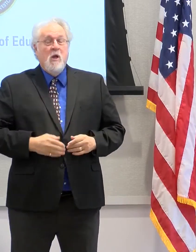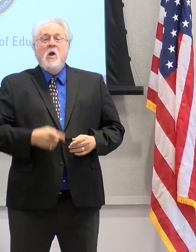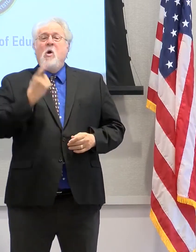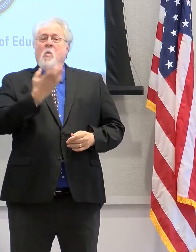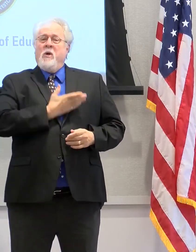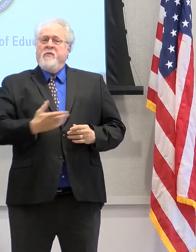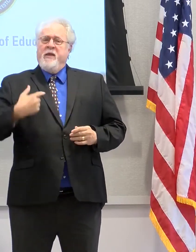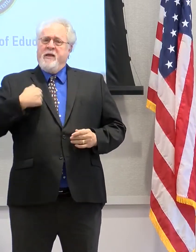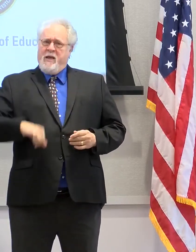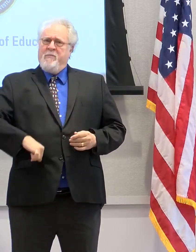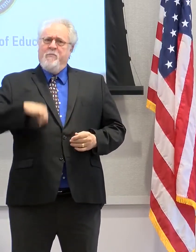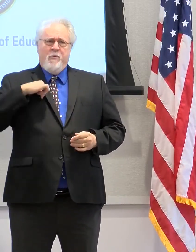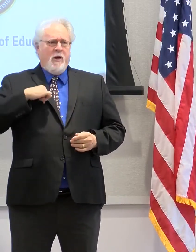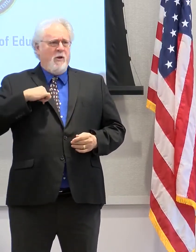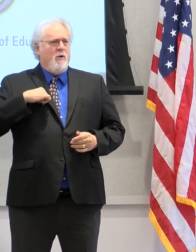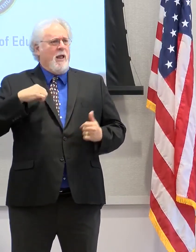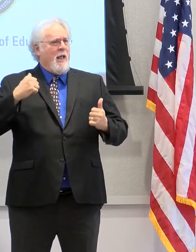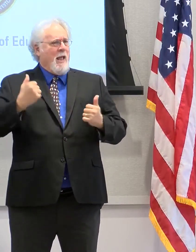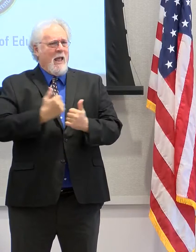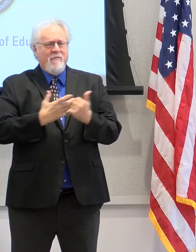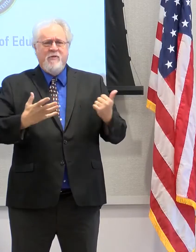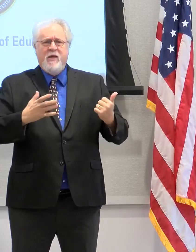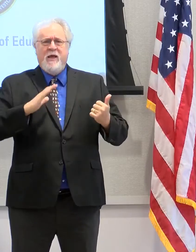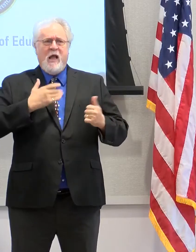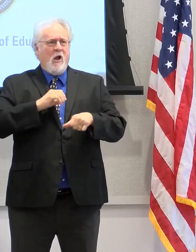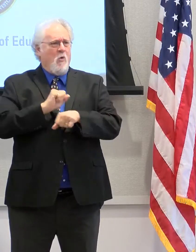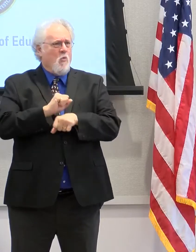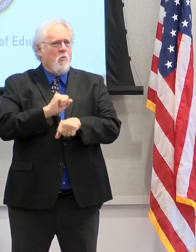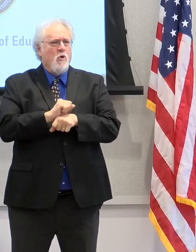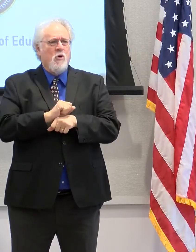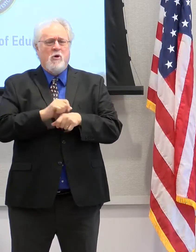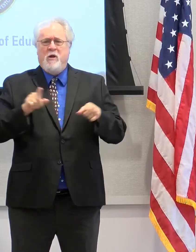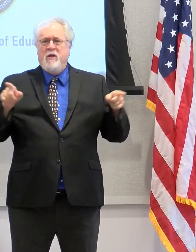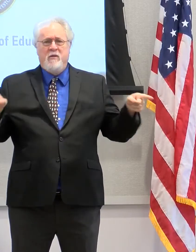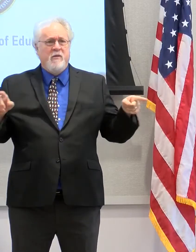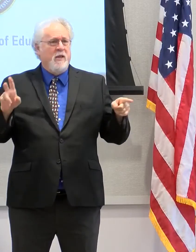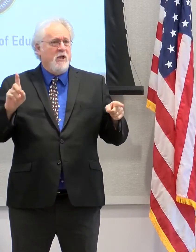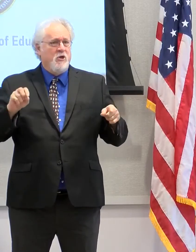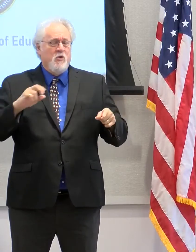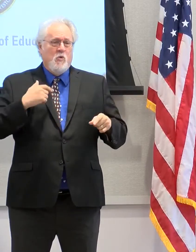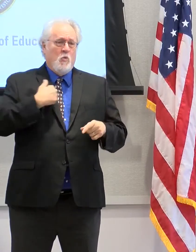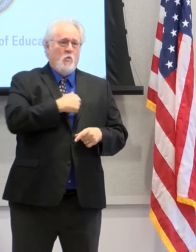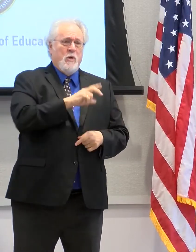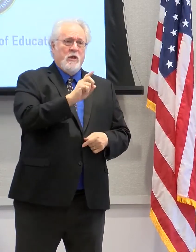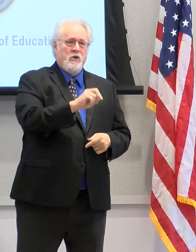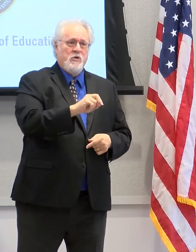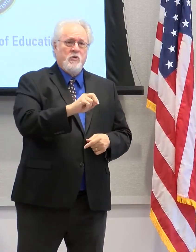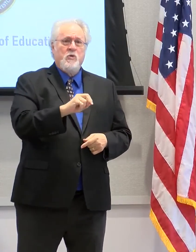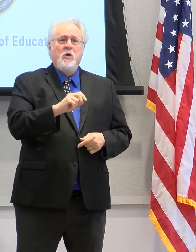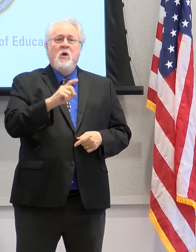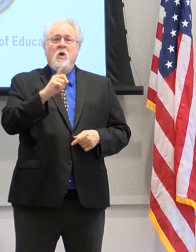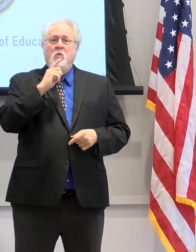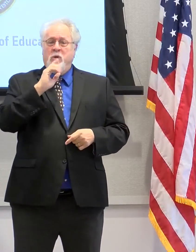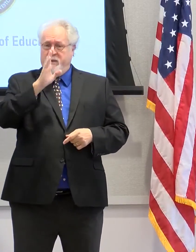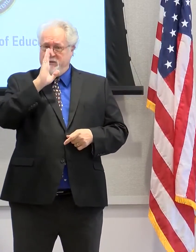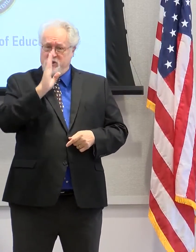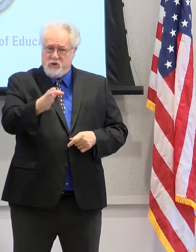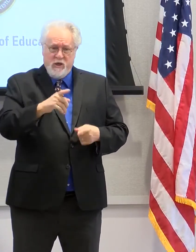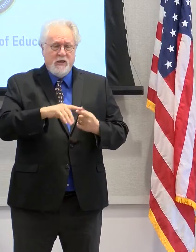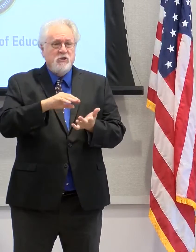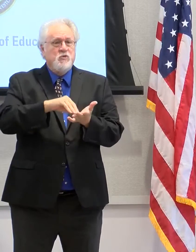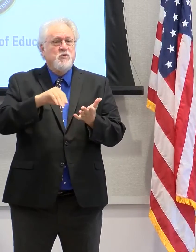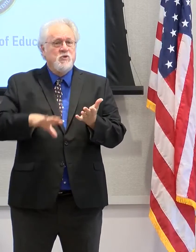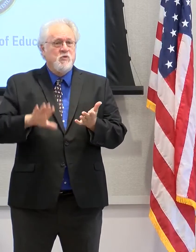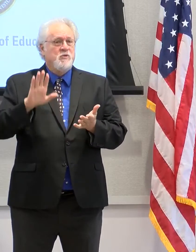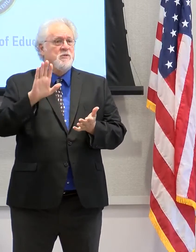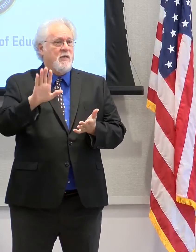really proud of is that everything, all the work that we do and all the work they do to help us goes really straight to our students and to